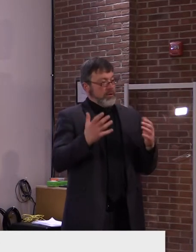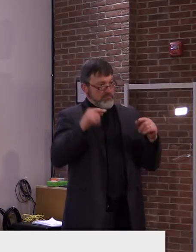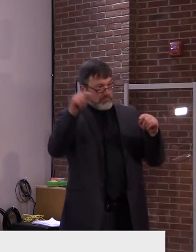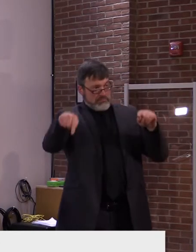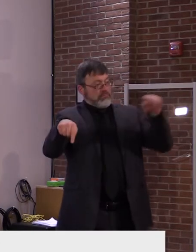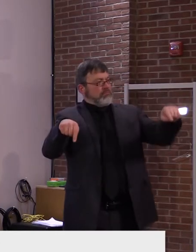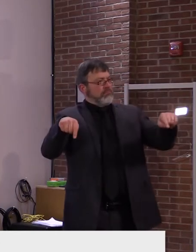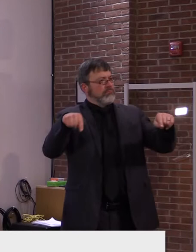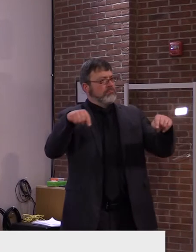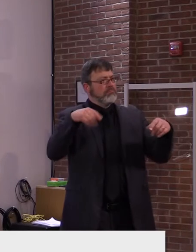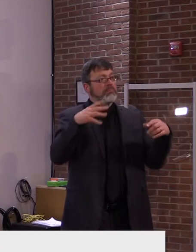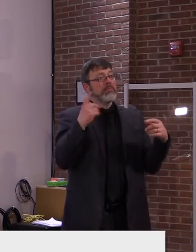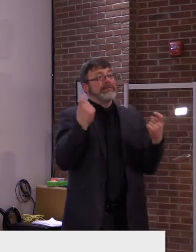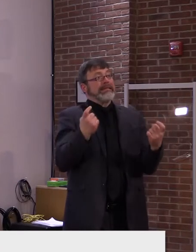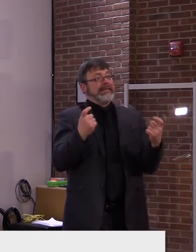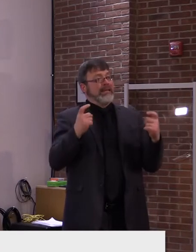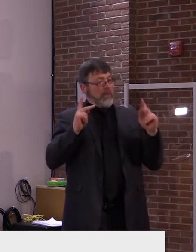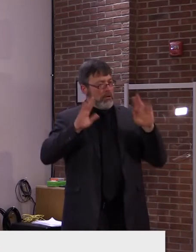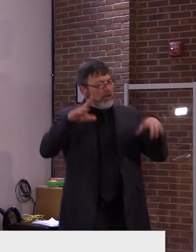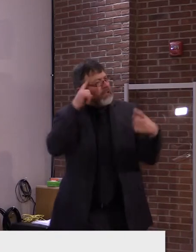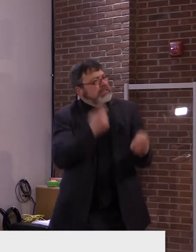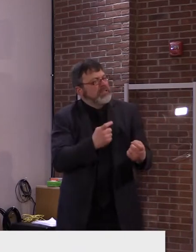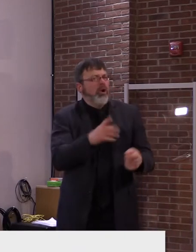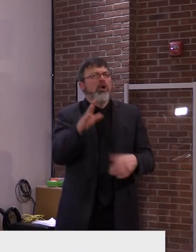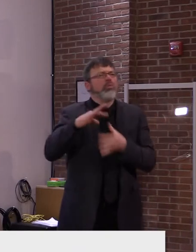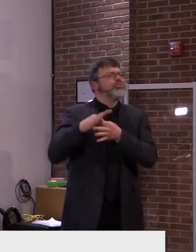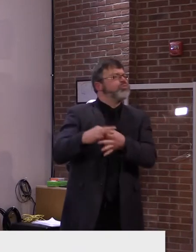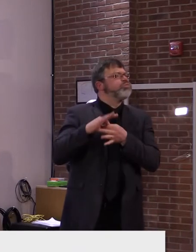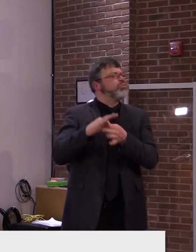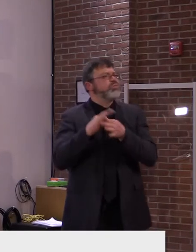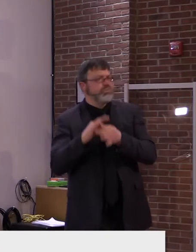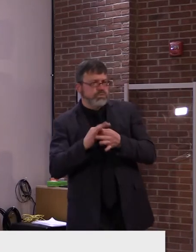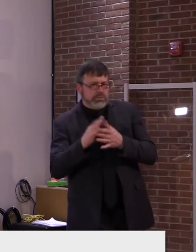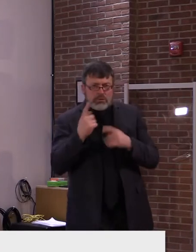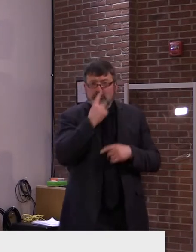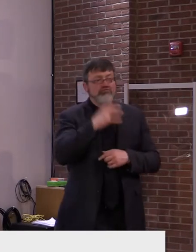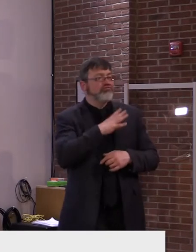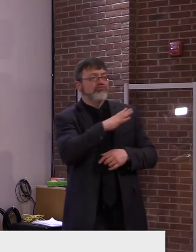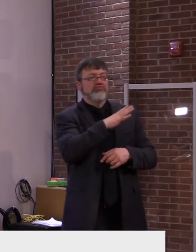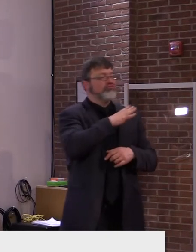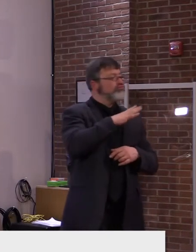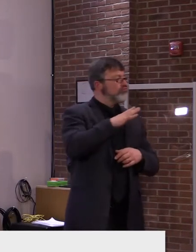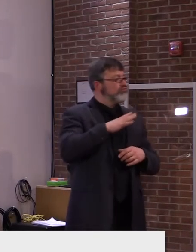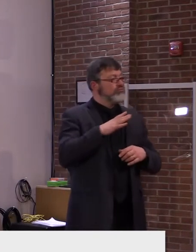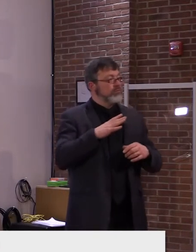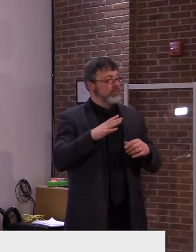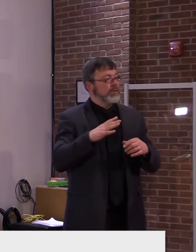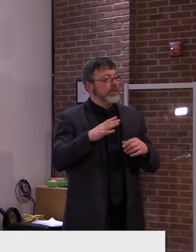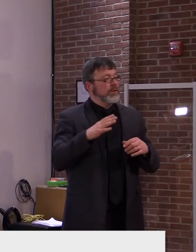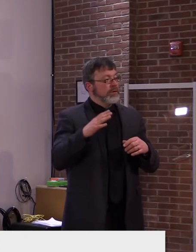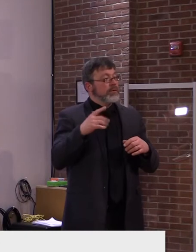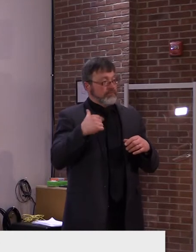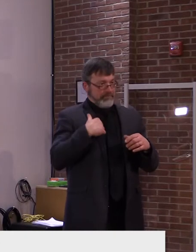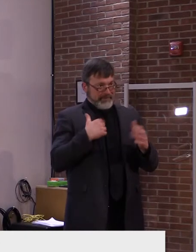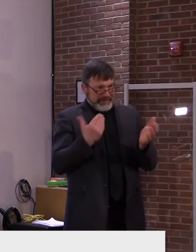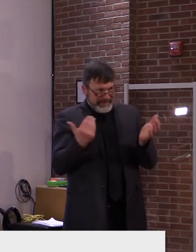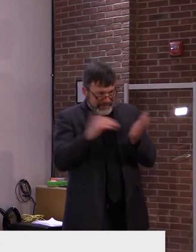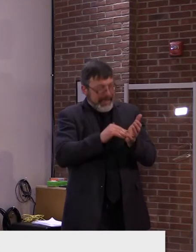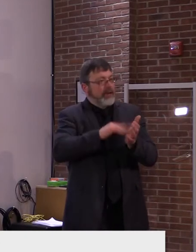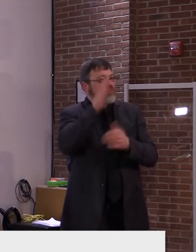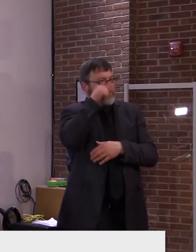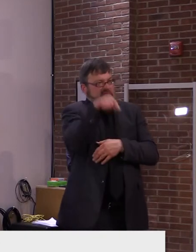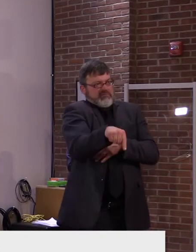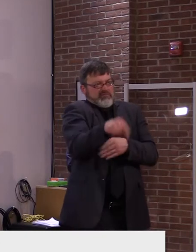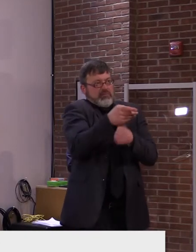again this weekend at both areas. We thank the resorts for working with us, and supporting the communities in these efforts.